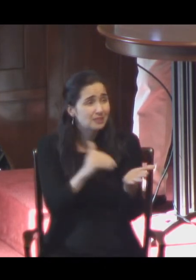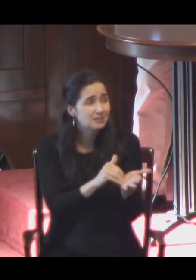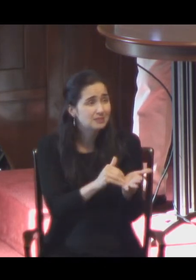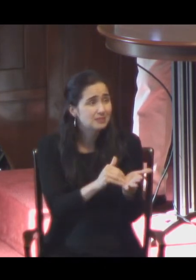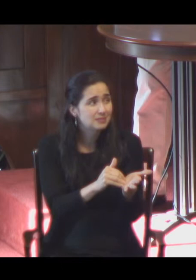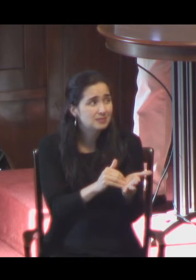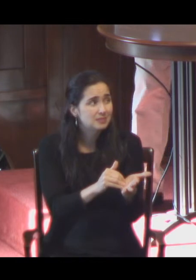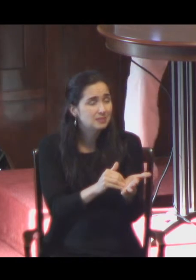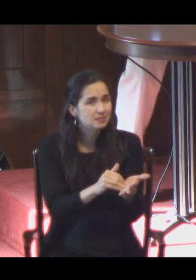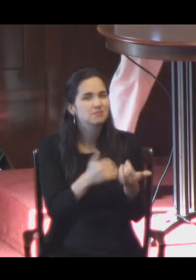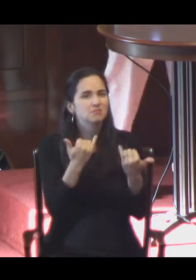There we go.